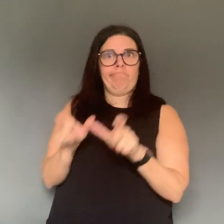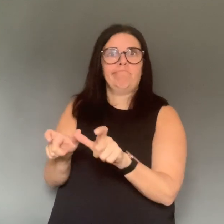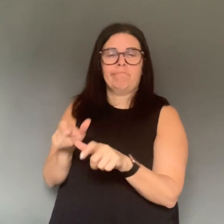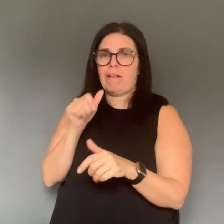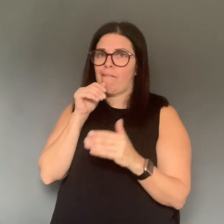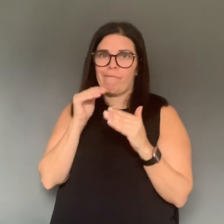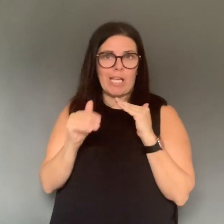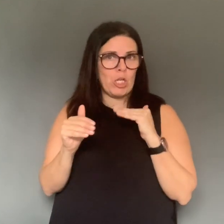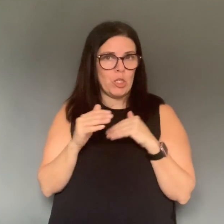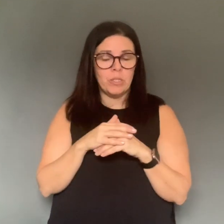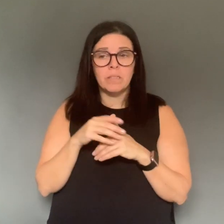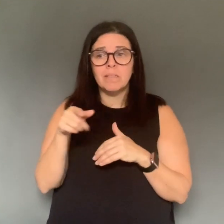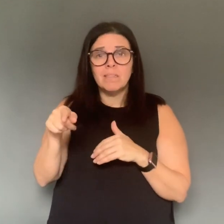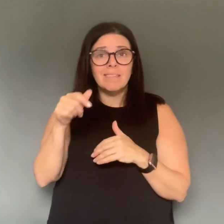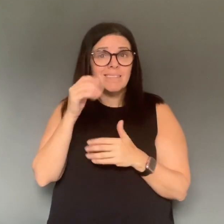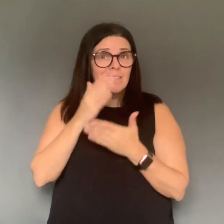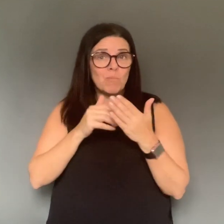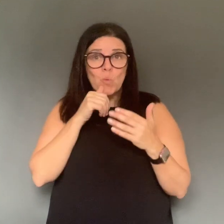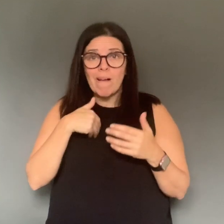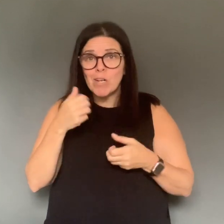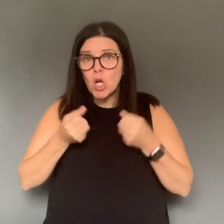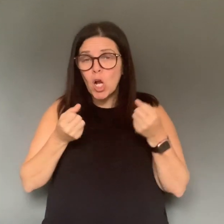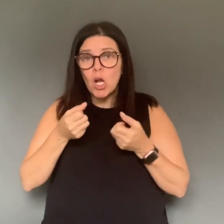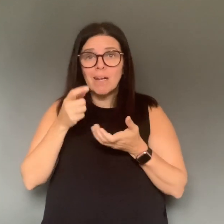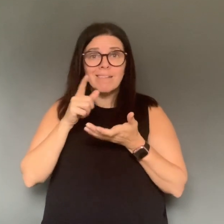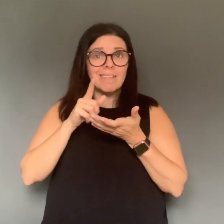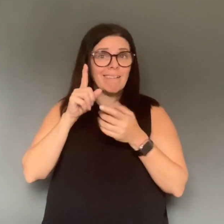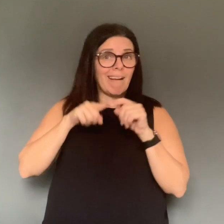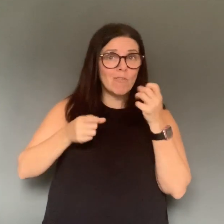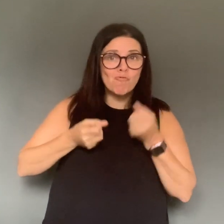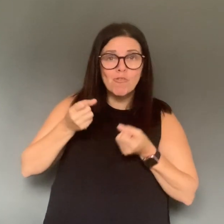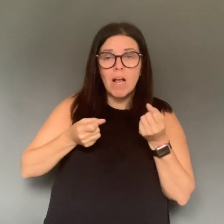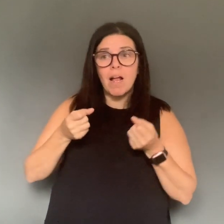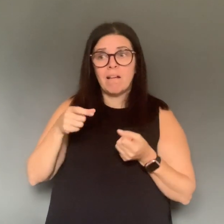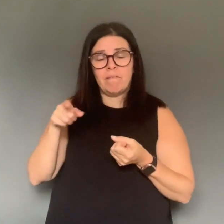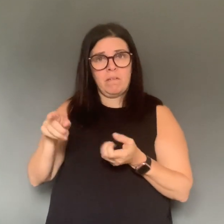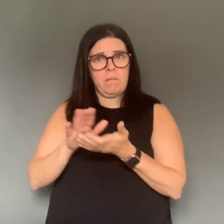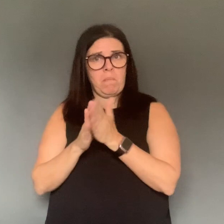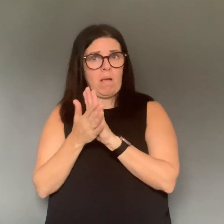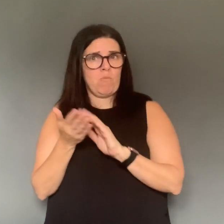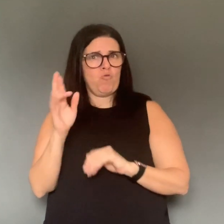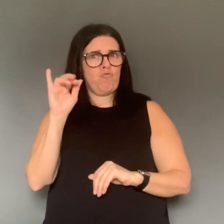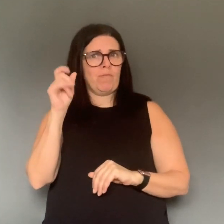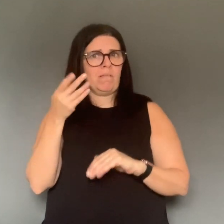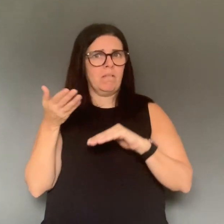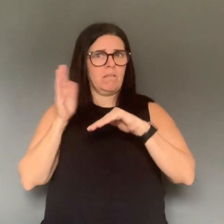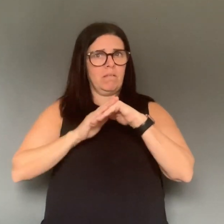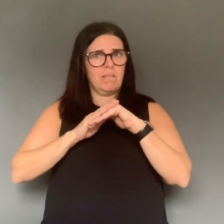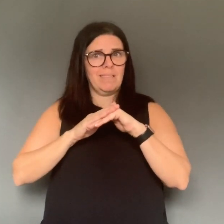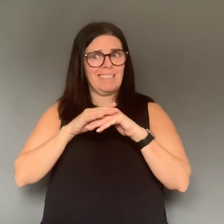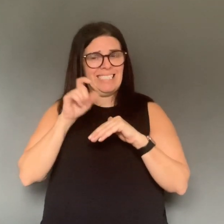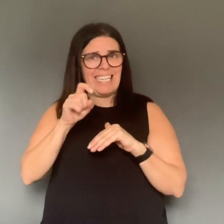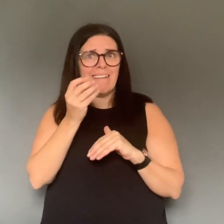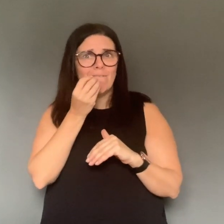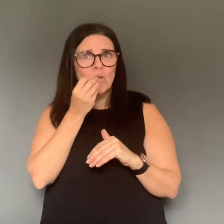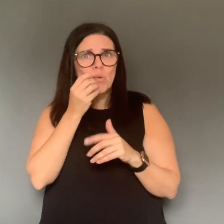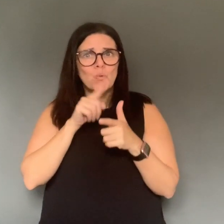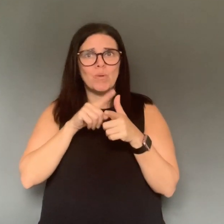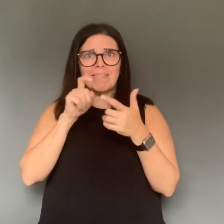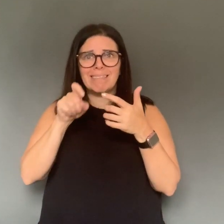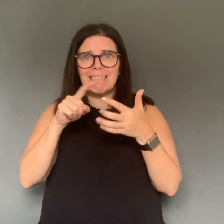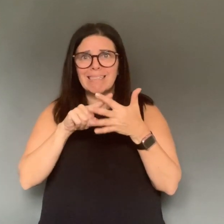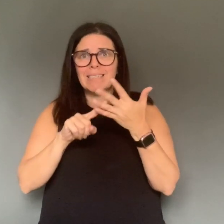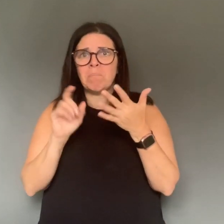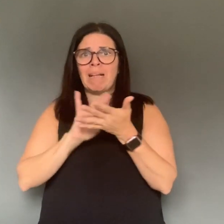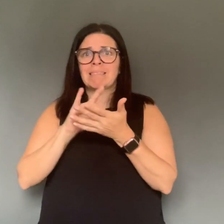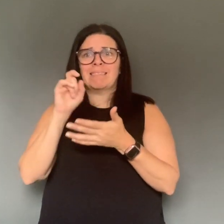do not, uh, have anyone who can drive them around, they, we are putting those individuals at risk by not giving them an opportunity to